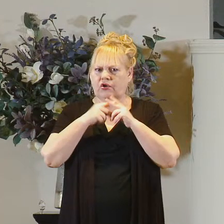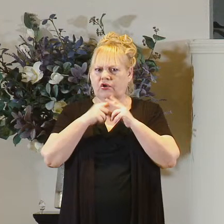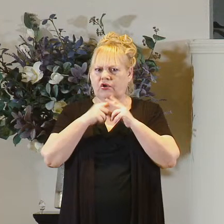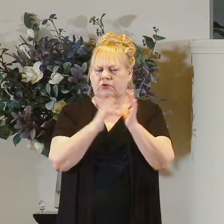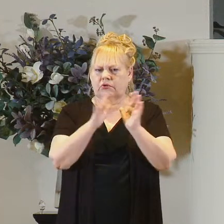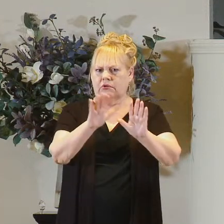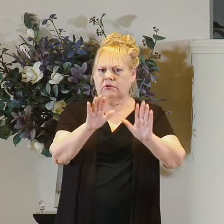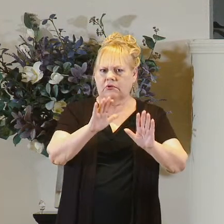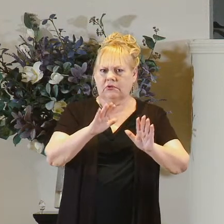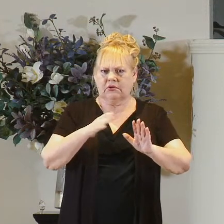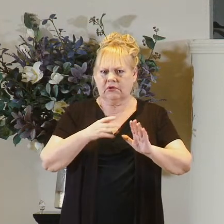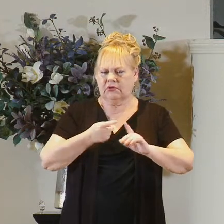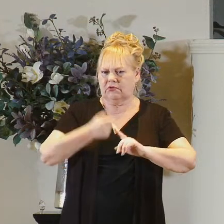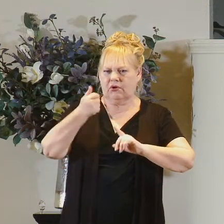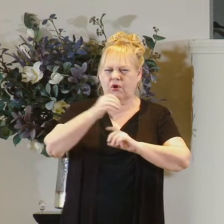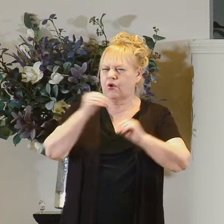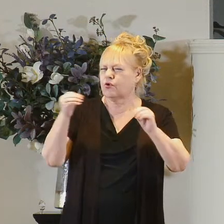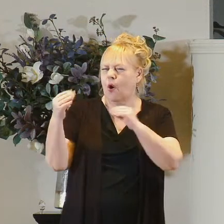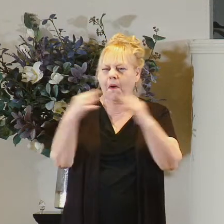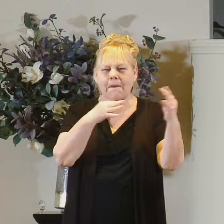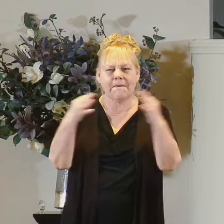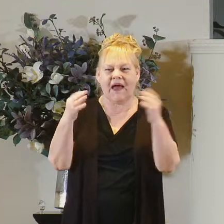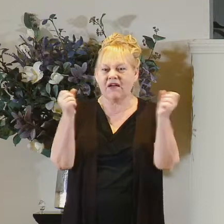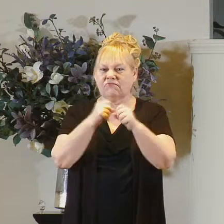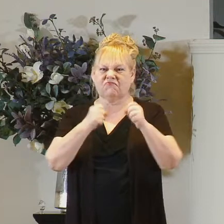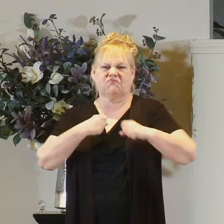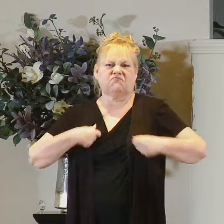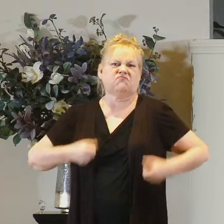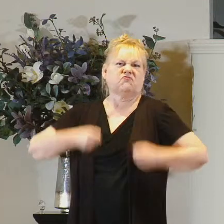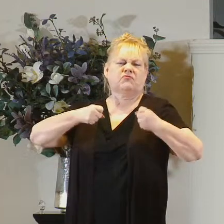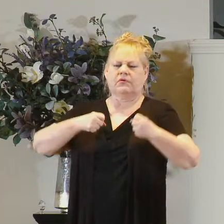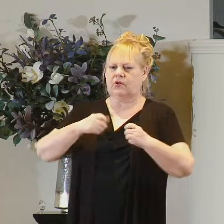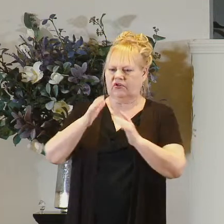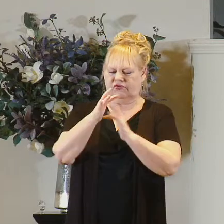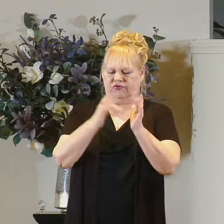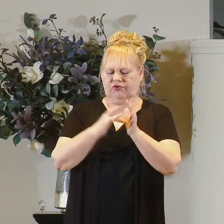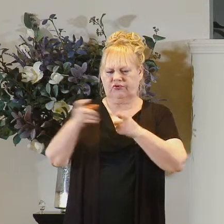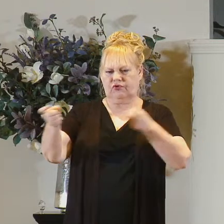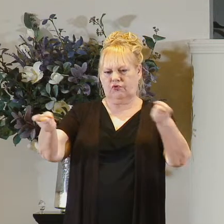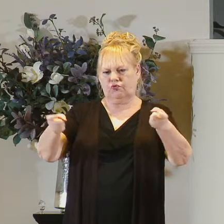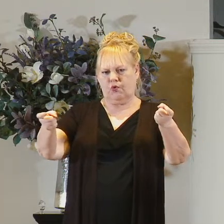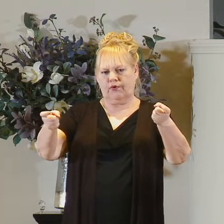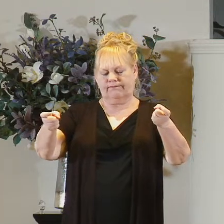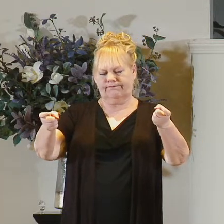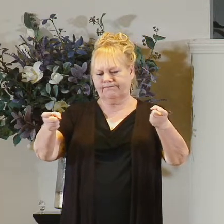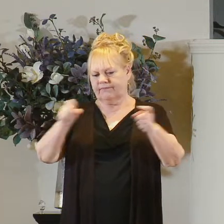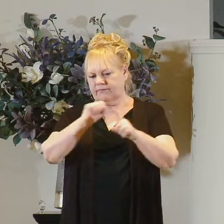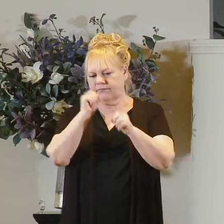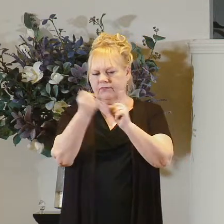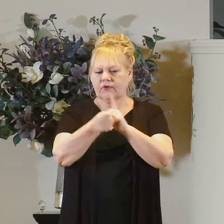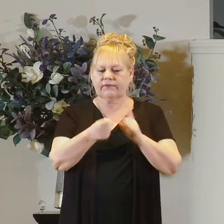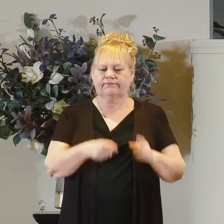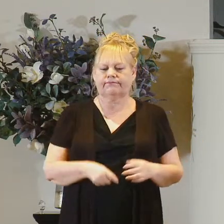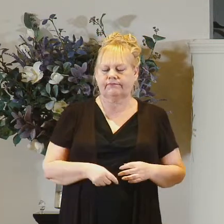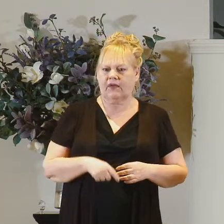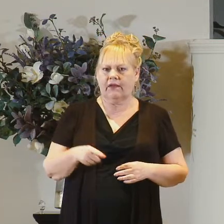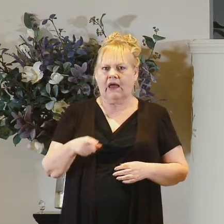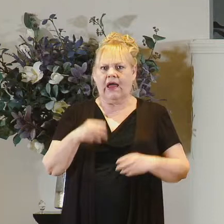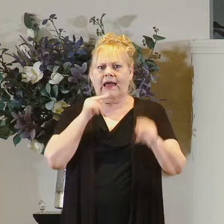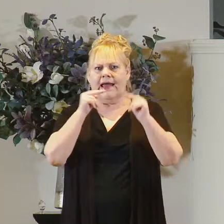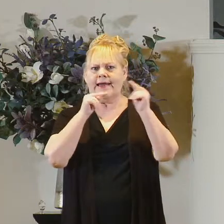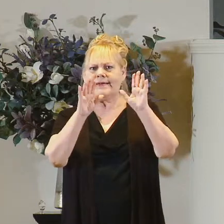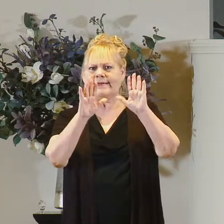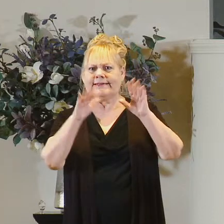there's no battle taking place here jesus is in control of this situation and they are negotiating